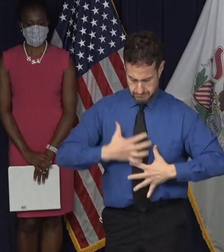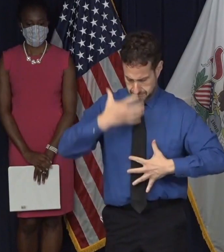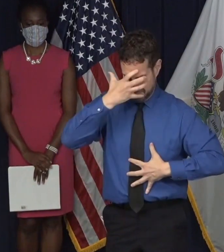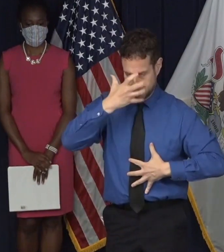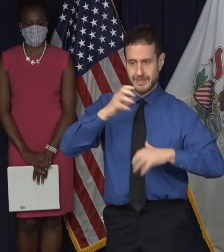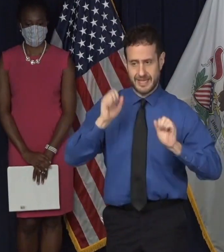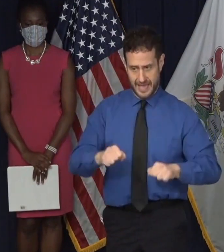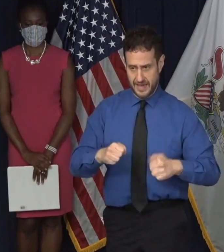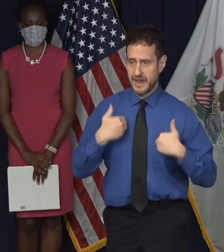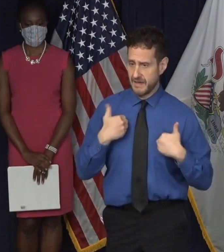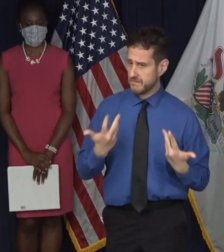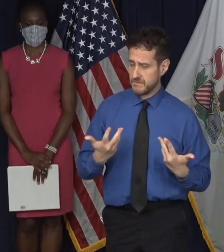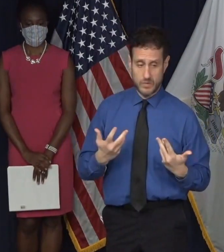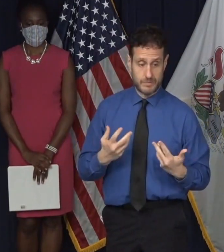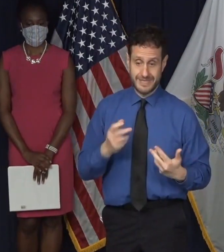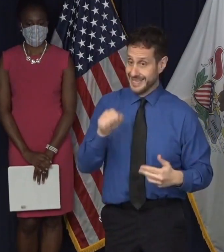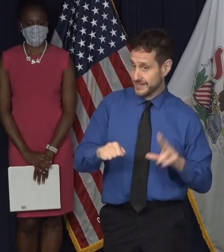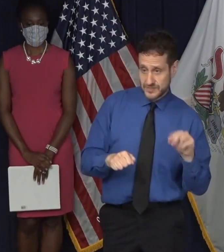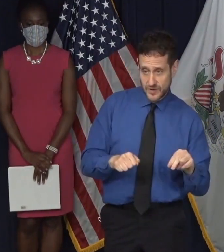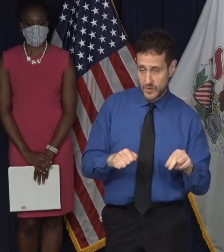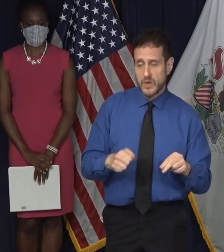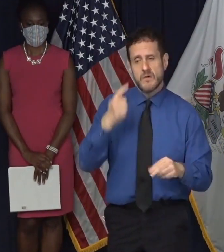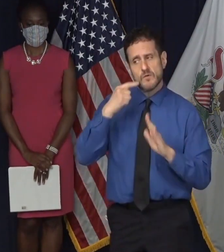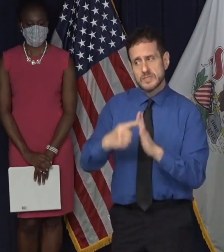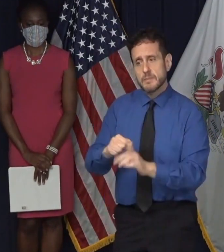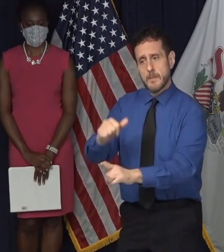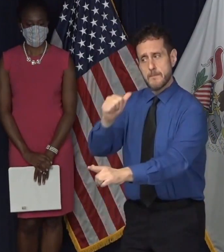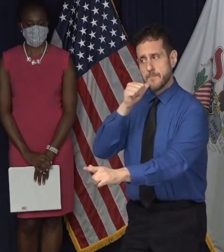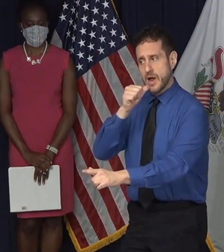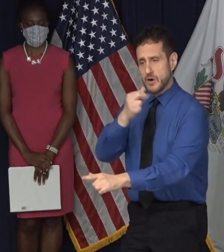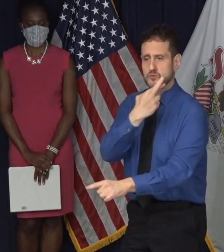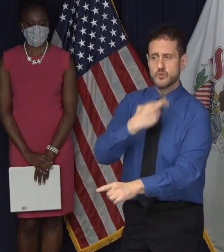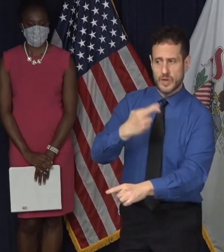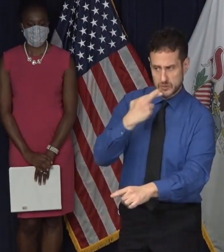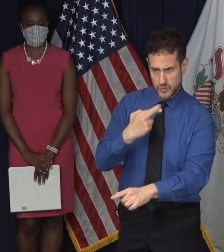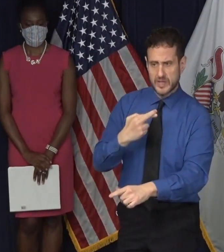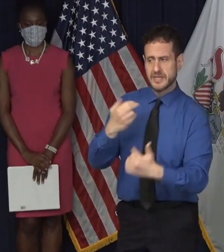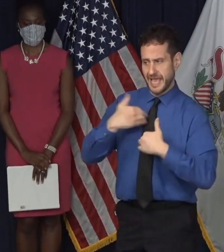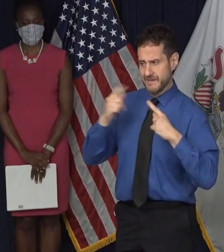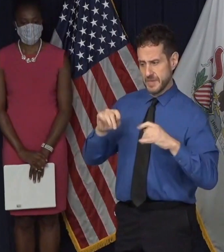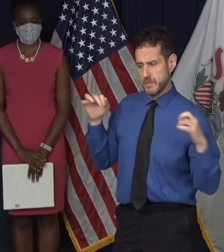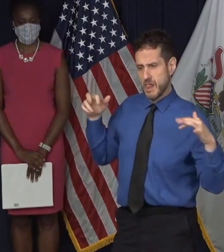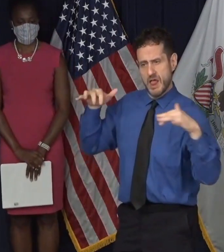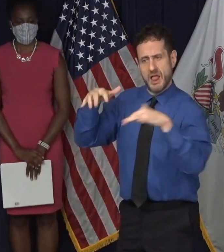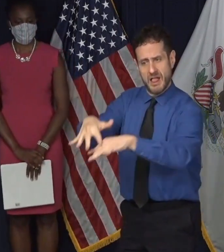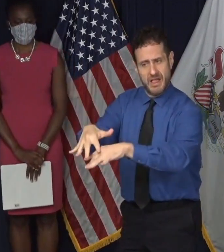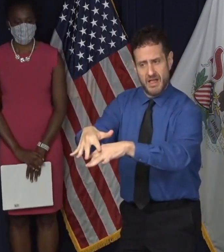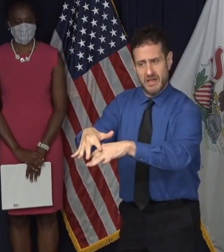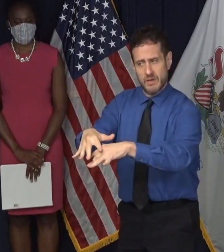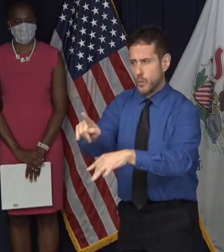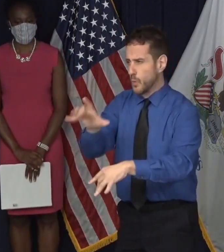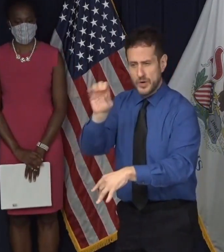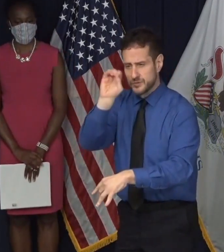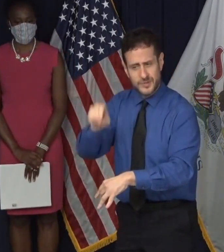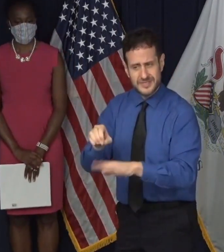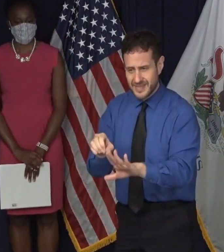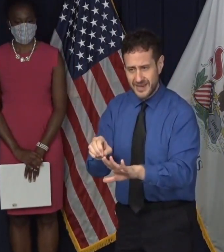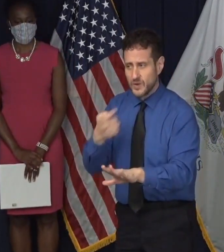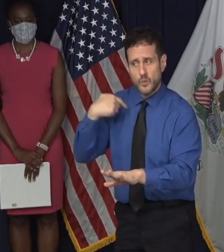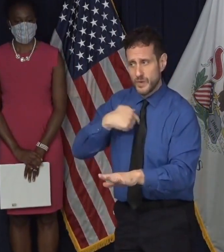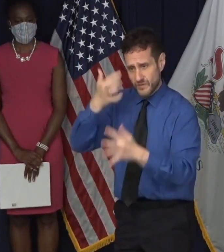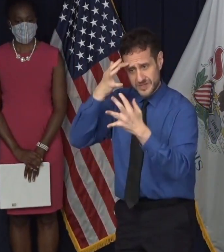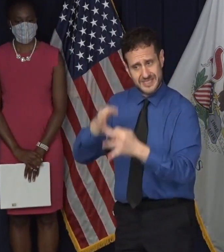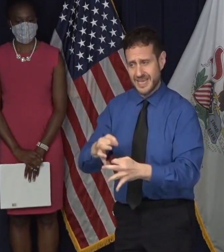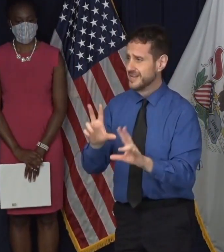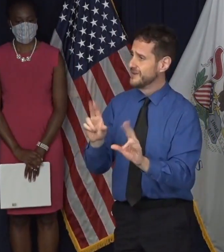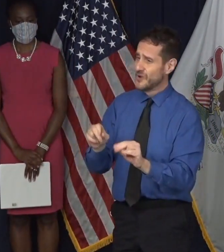thing, the idea that, you bars and restaurants can be just fully loaded at capacity, at their original capacity. I think we've all determined